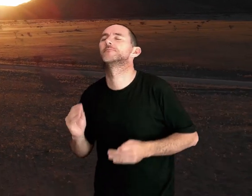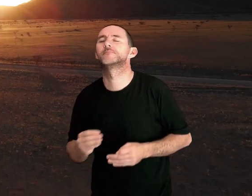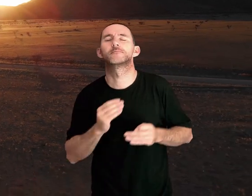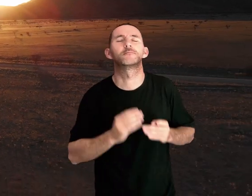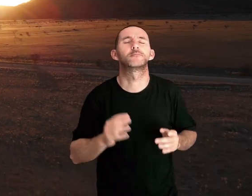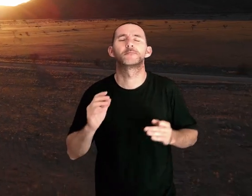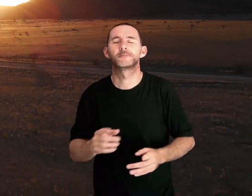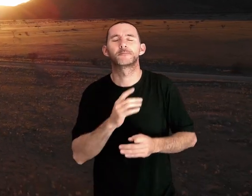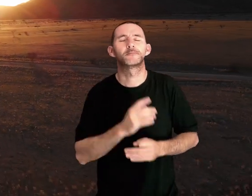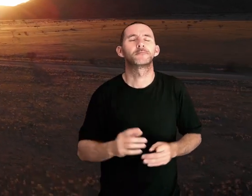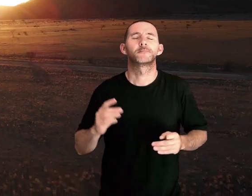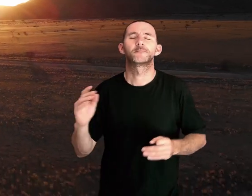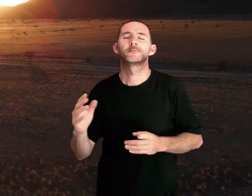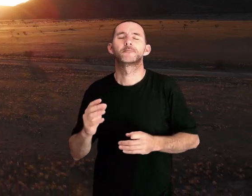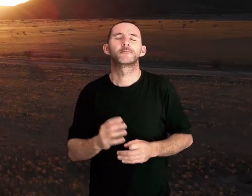come